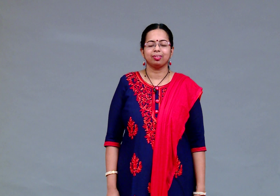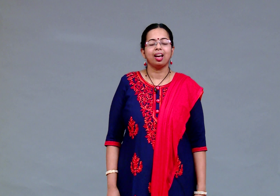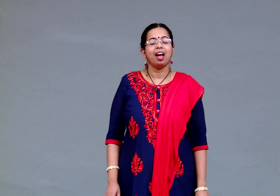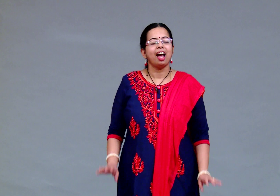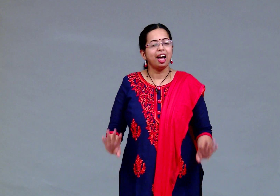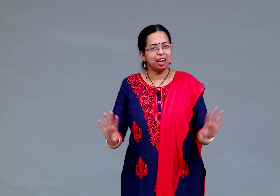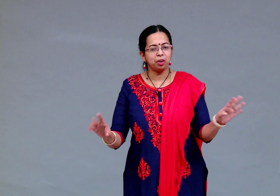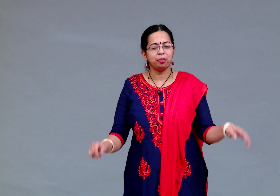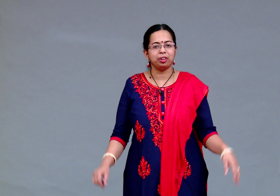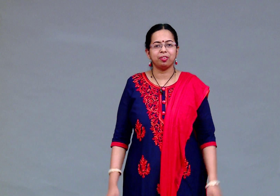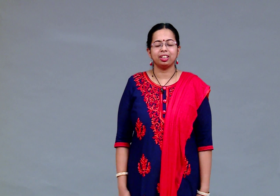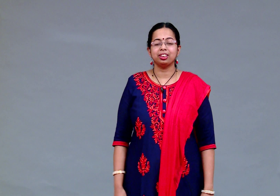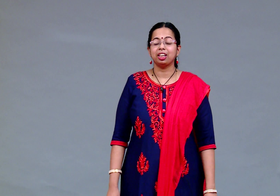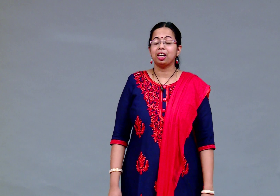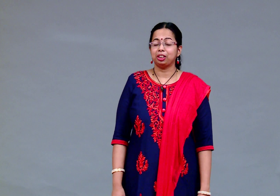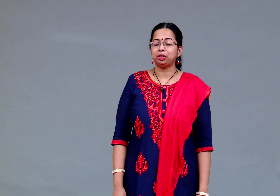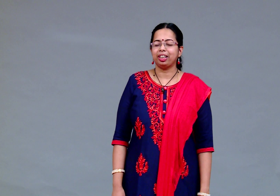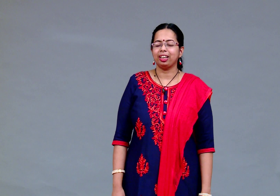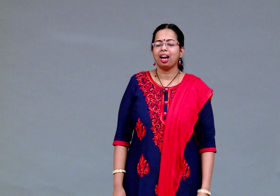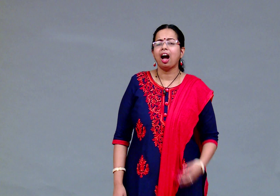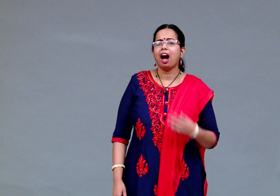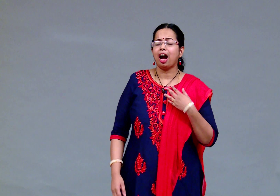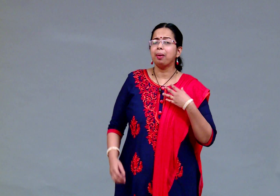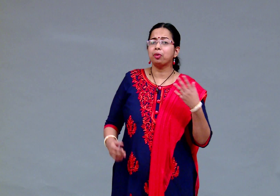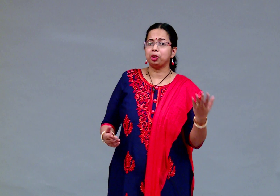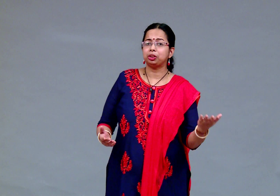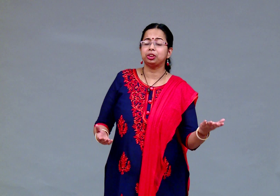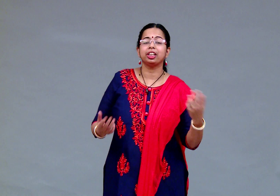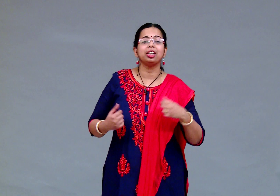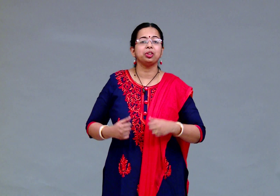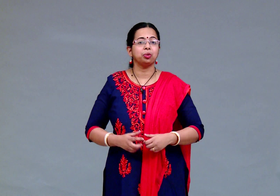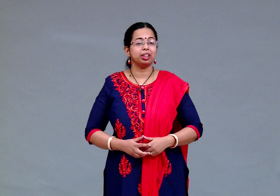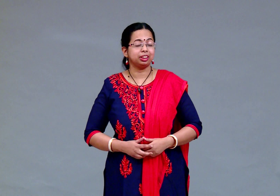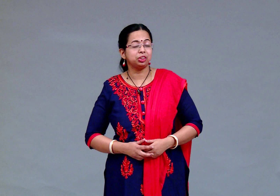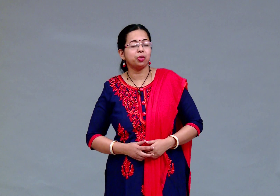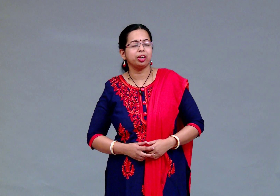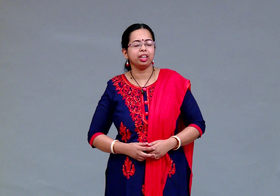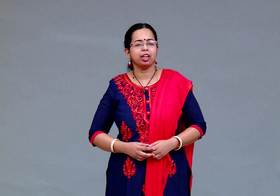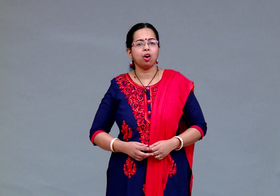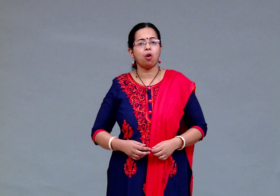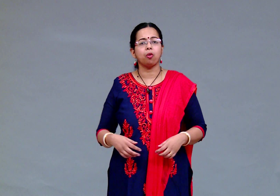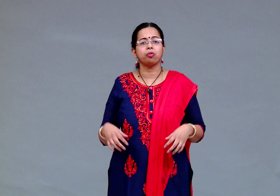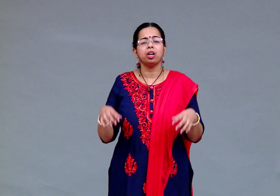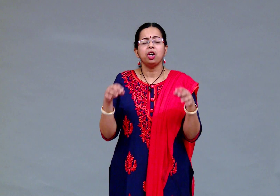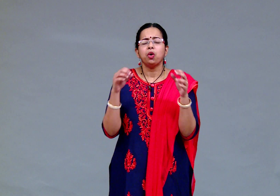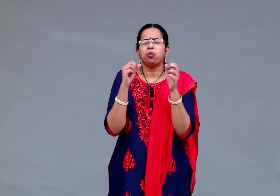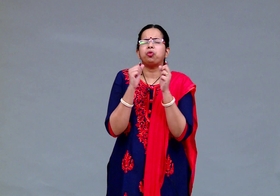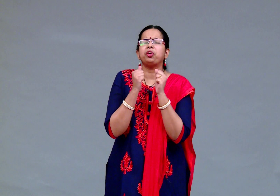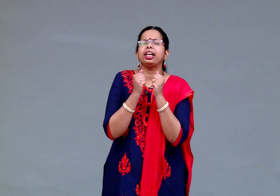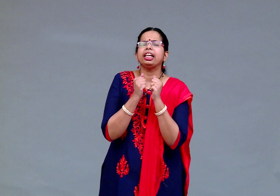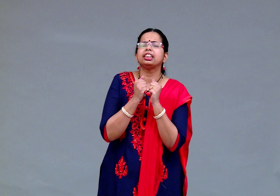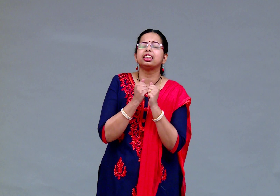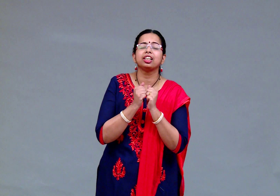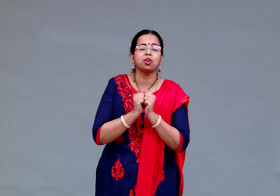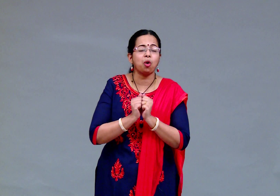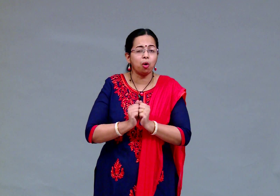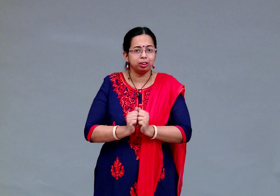hello everyone today I'm going to tell you a story of freezing cold